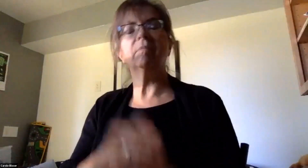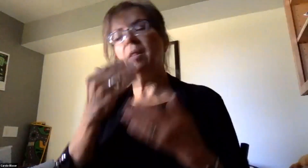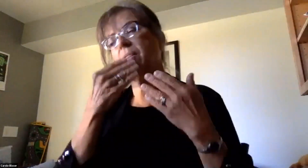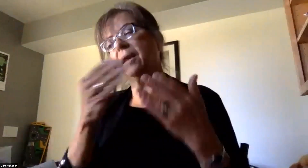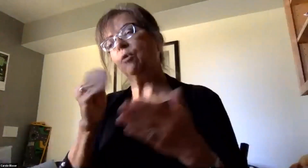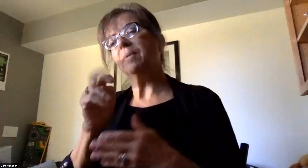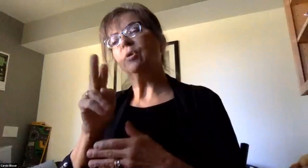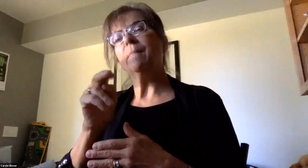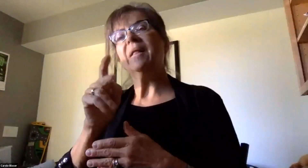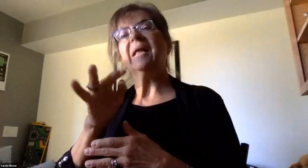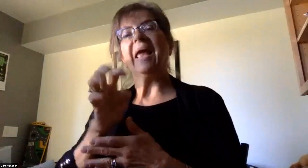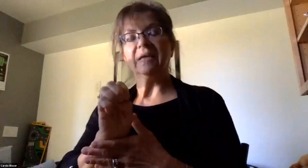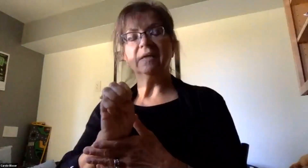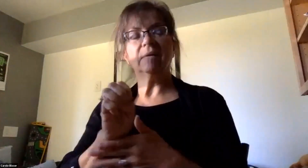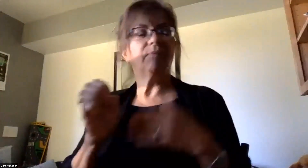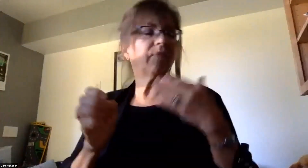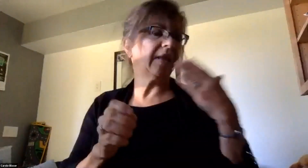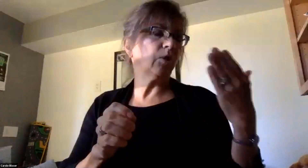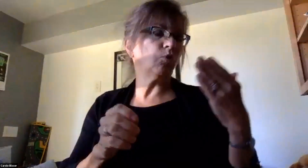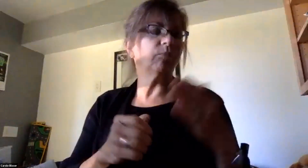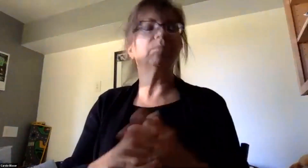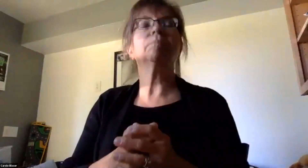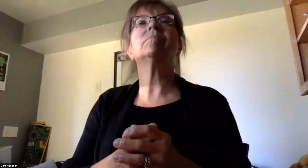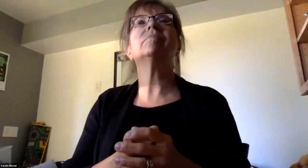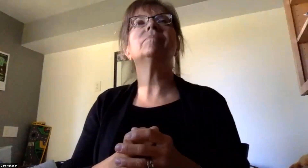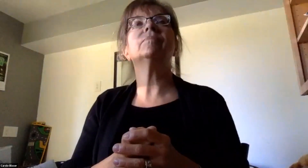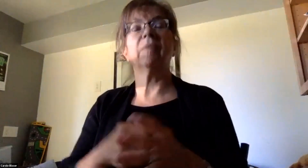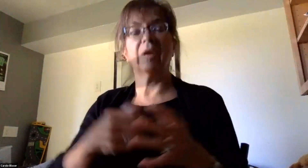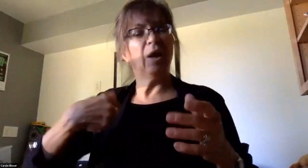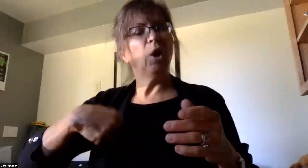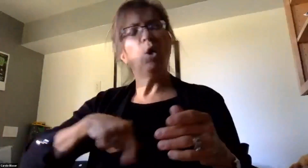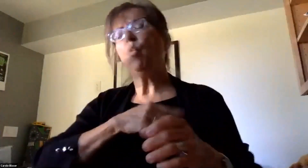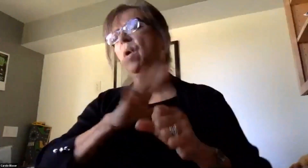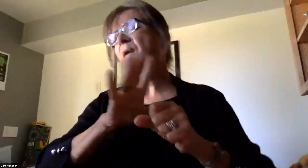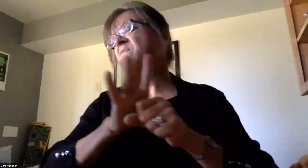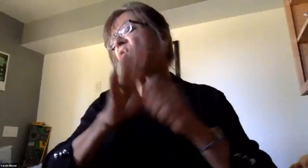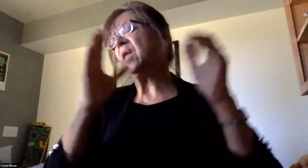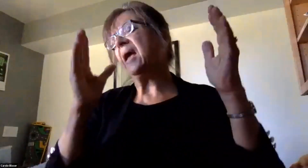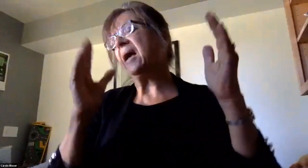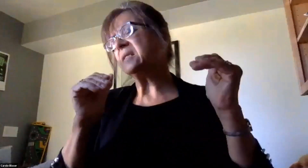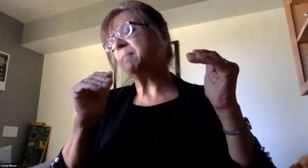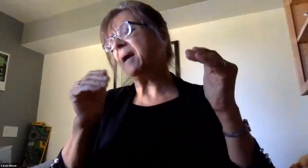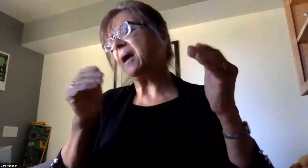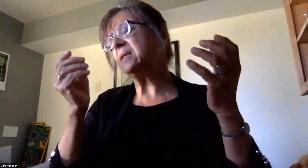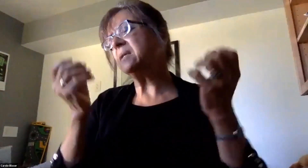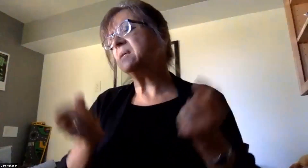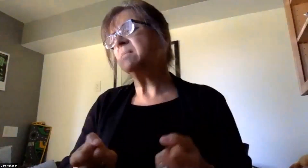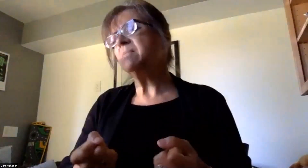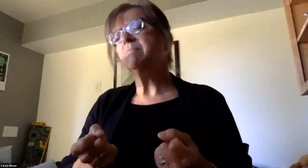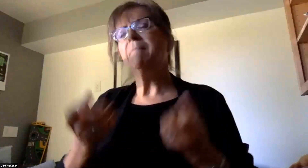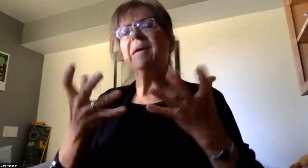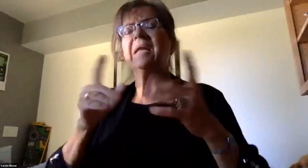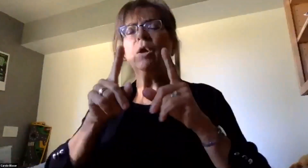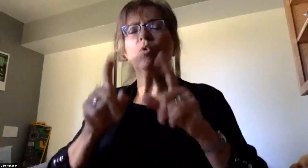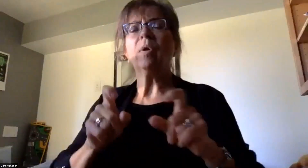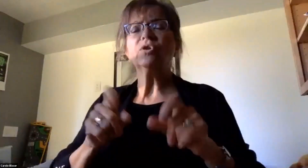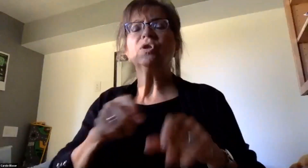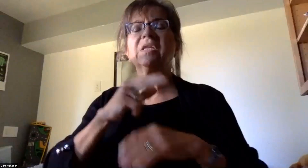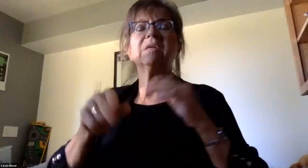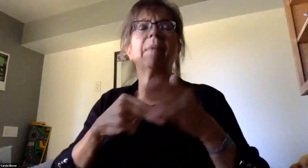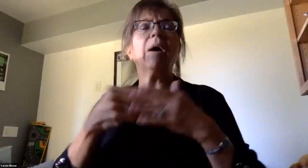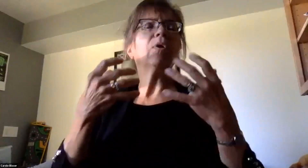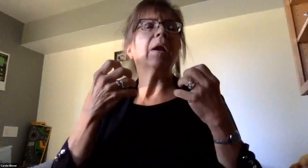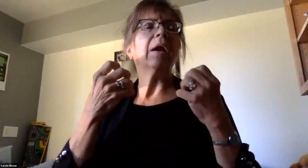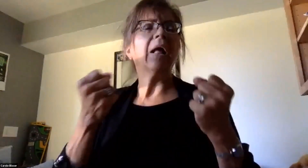Mulgate. Thank you, Mr. Salford. We fully expected that a number of our questions would be around the areas of health and safety of our